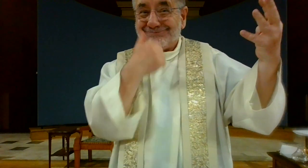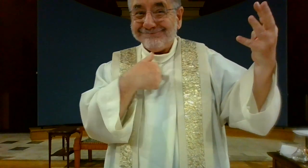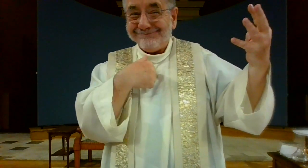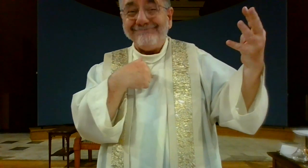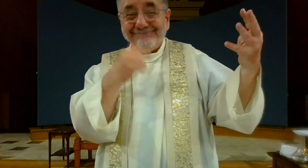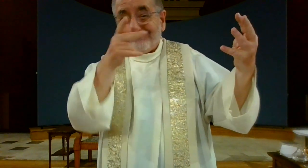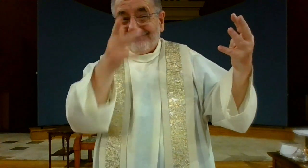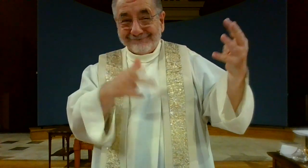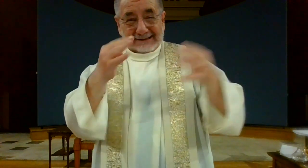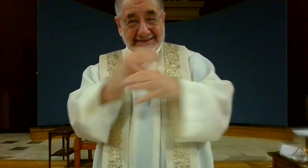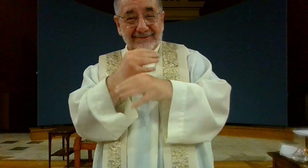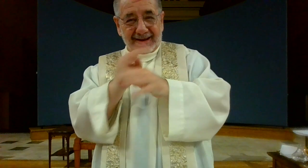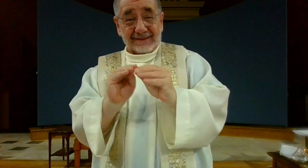I'm lousy at math obviously.